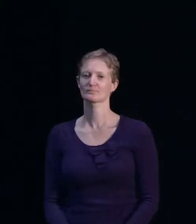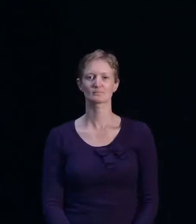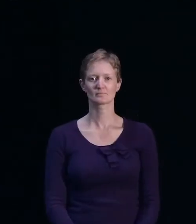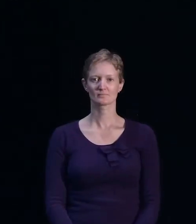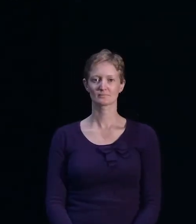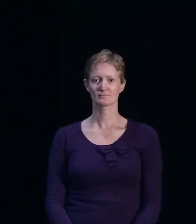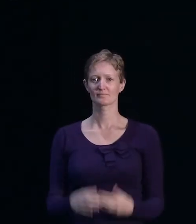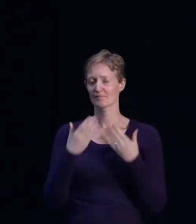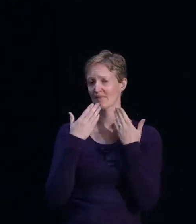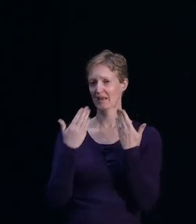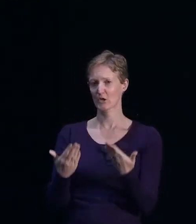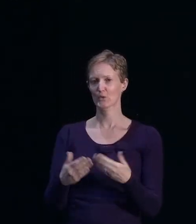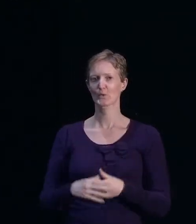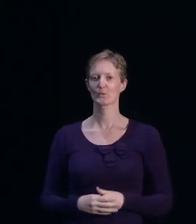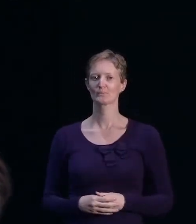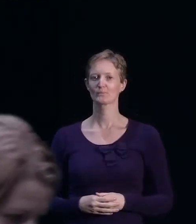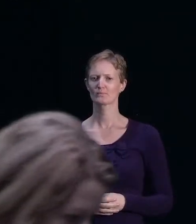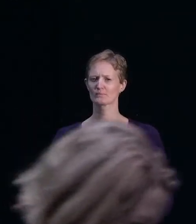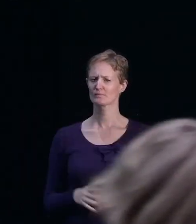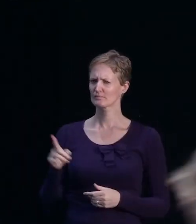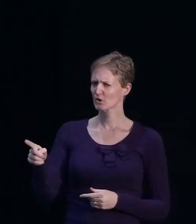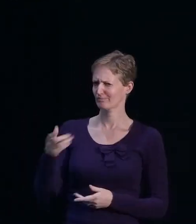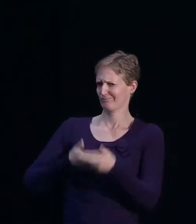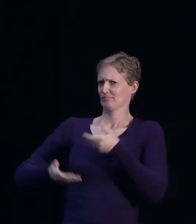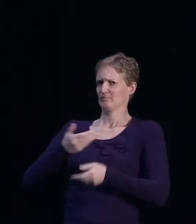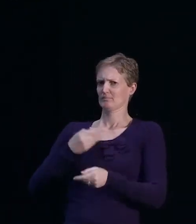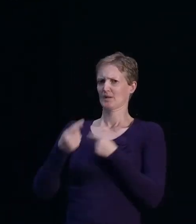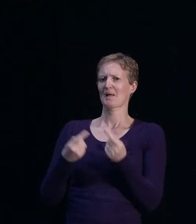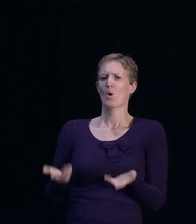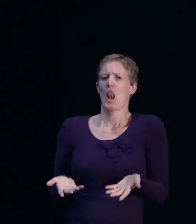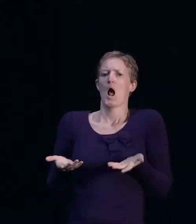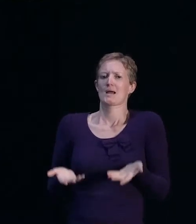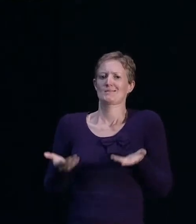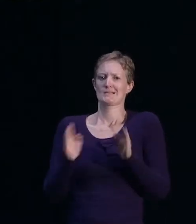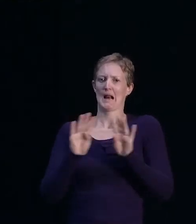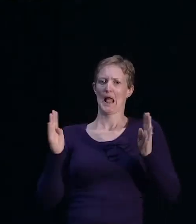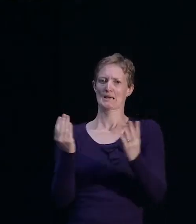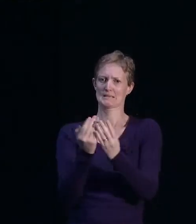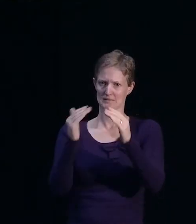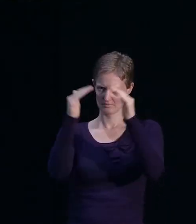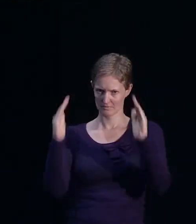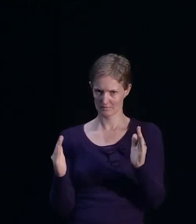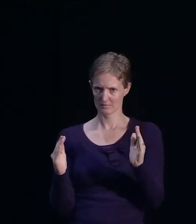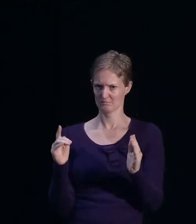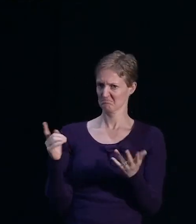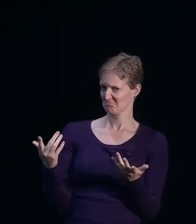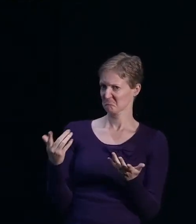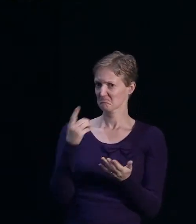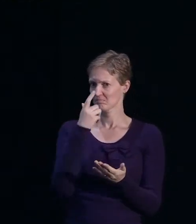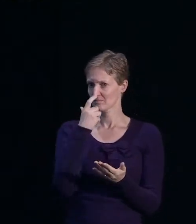Yeah, thanks very much. You mentioned before about lightweight claddings, you know, replacing